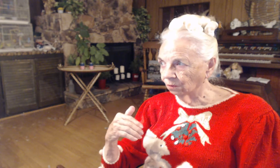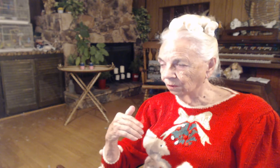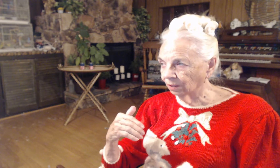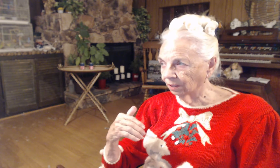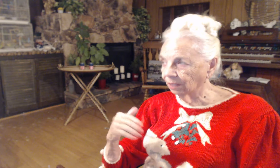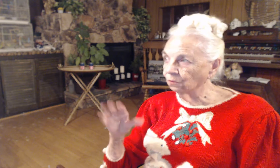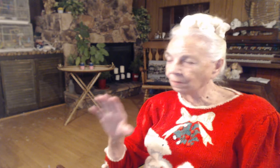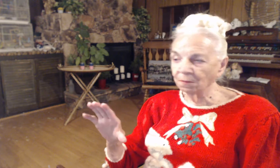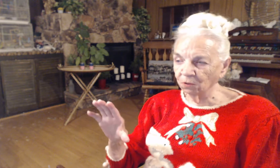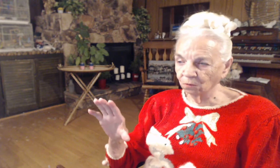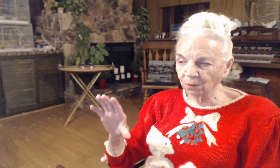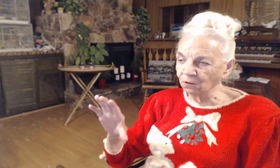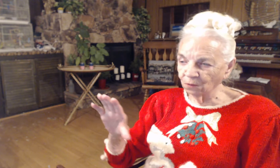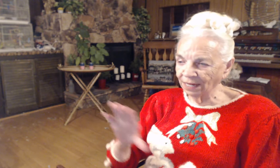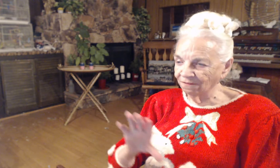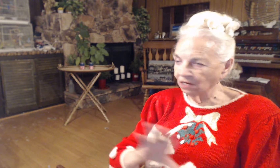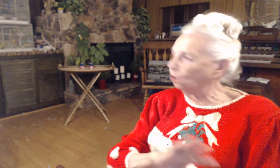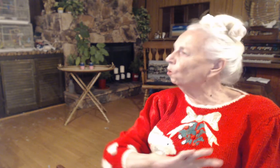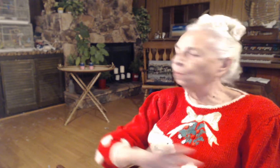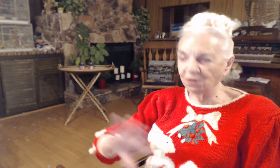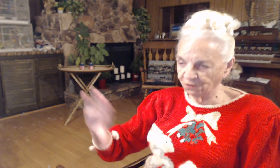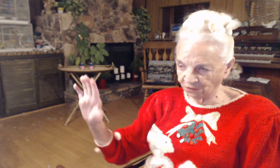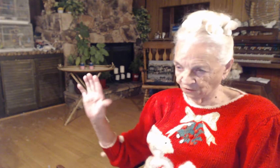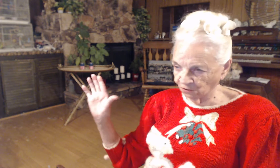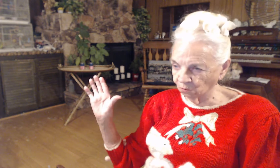And remember, we don't have a whole bunch of this in the world.